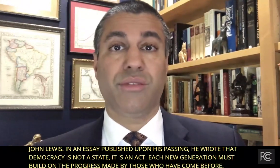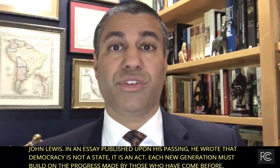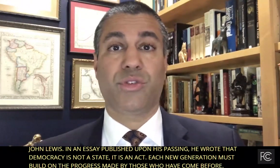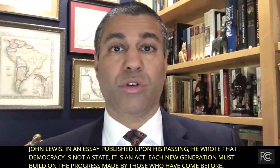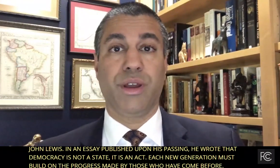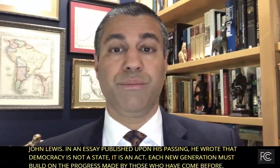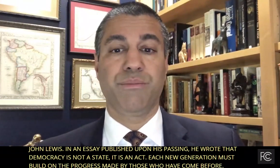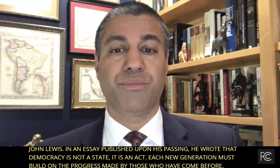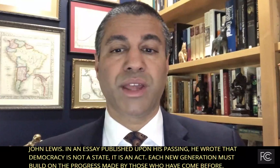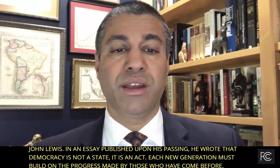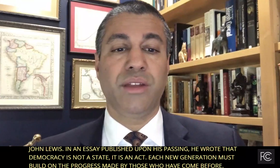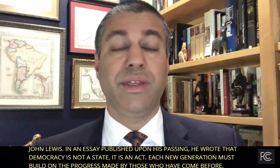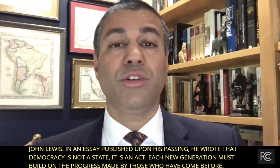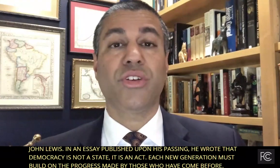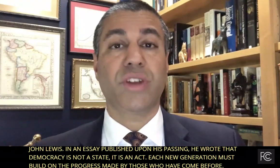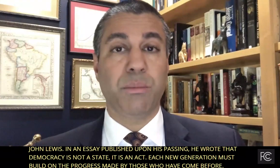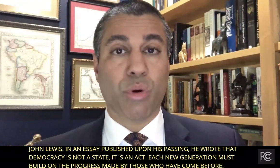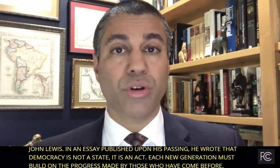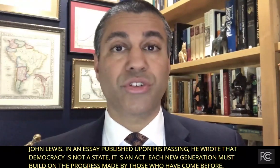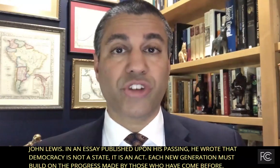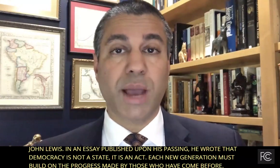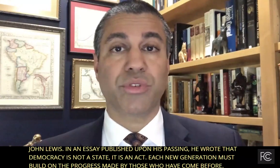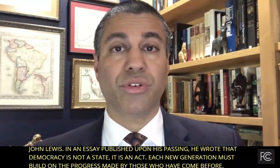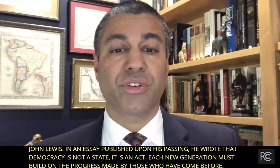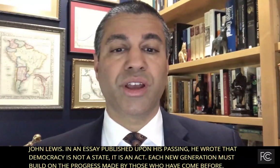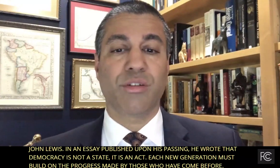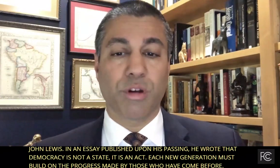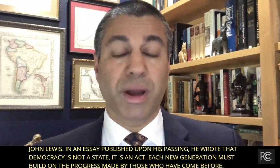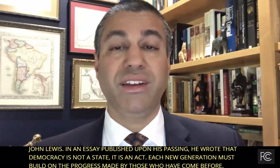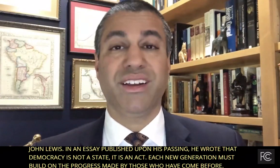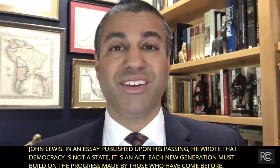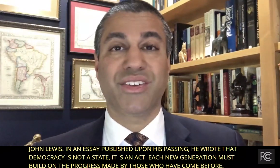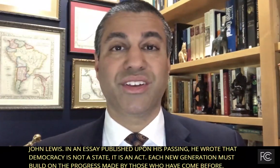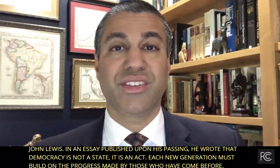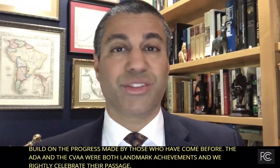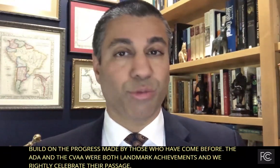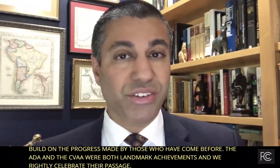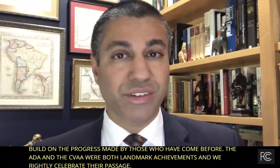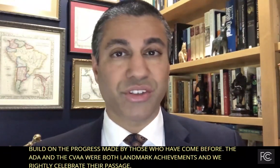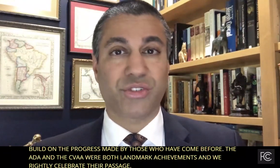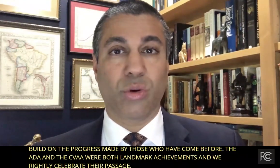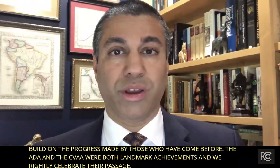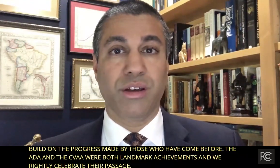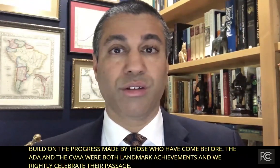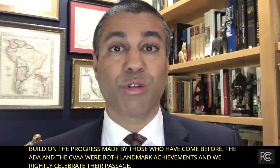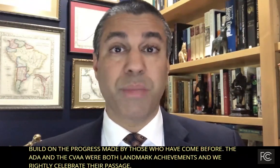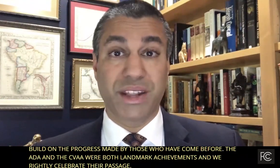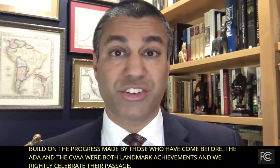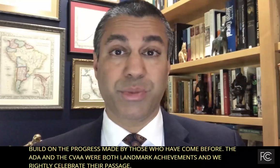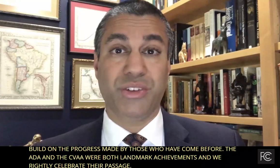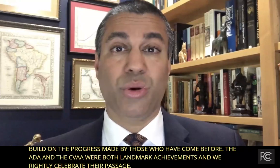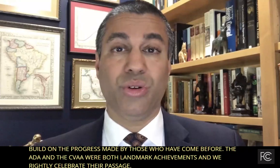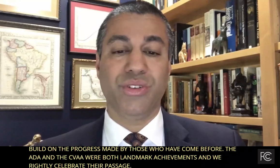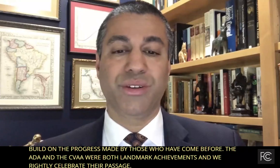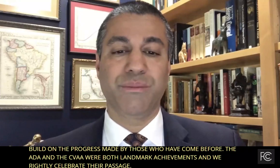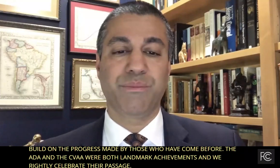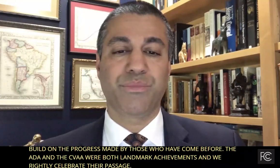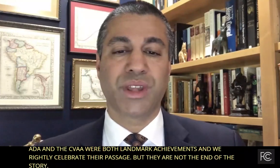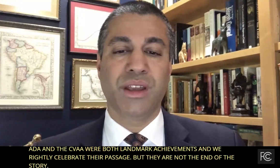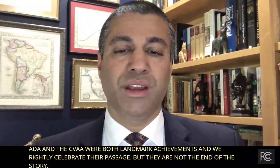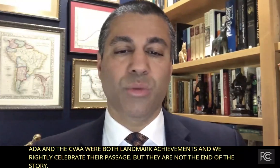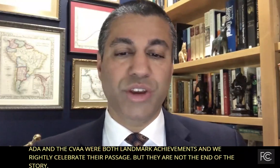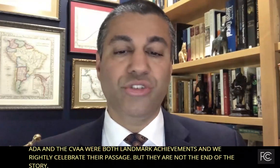end of the story. They are just important chapters reminding us that the rest of the story remains to be told.